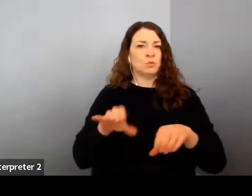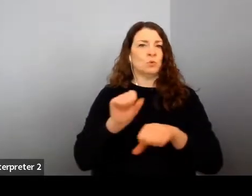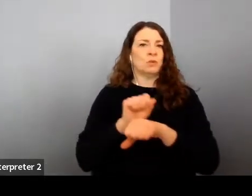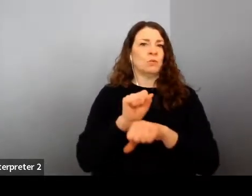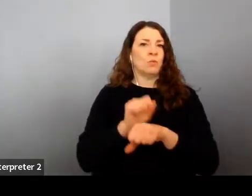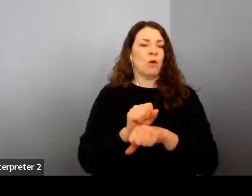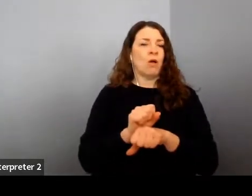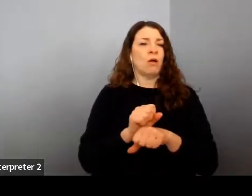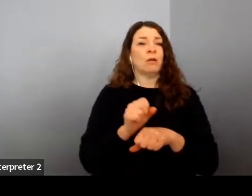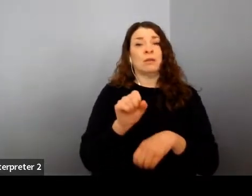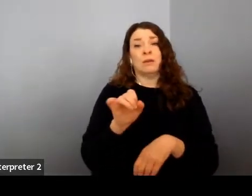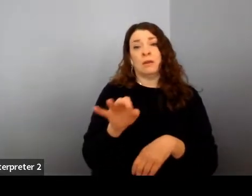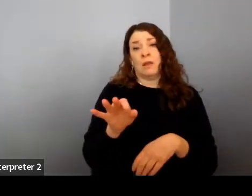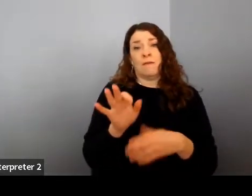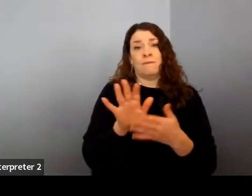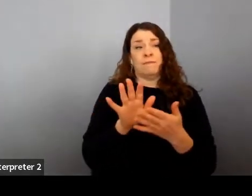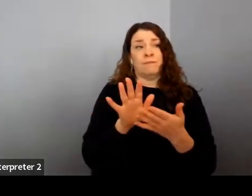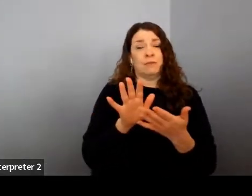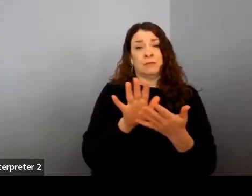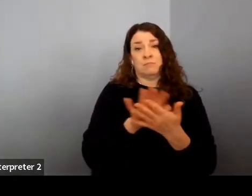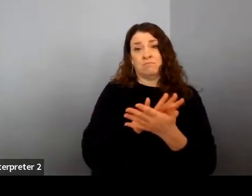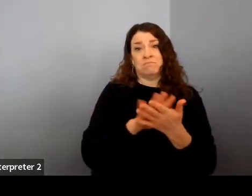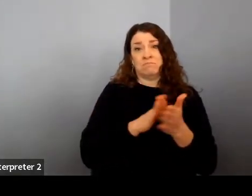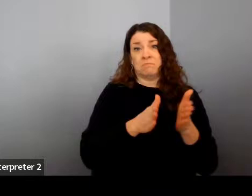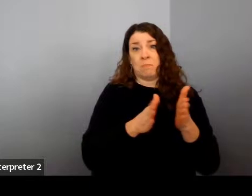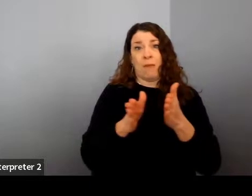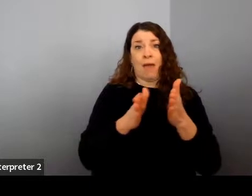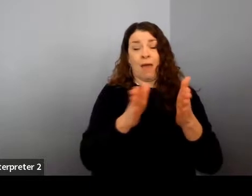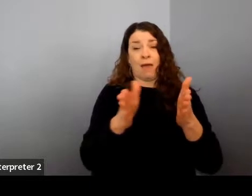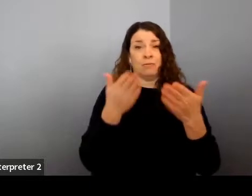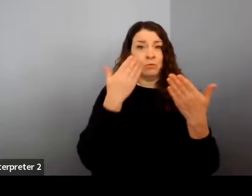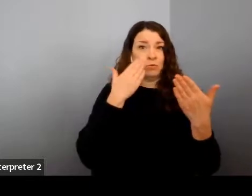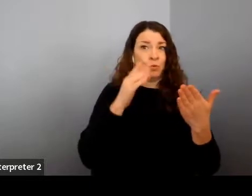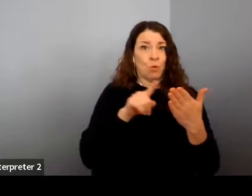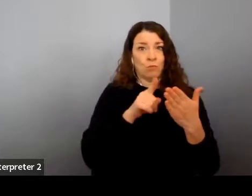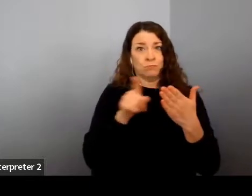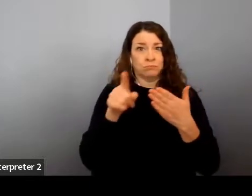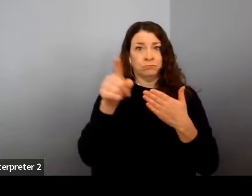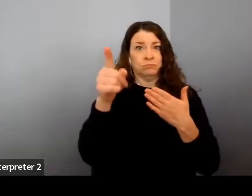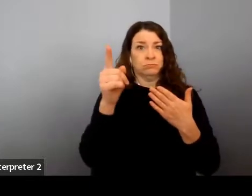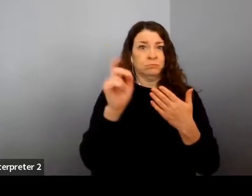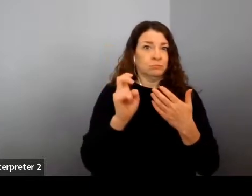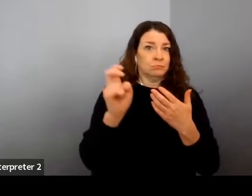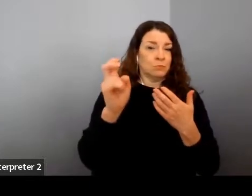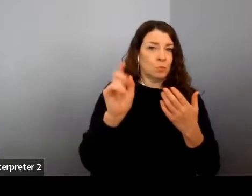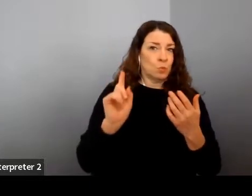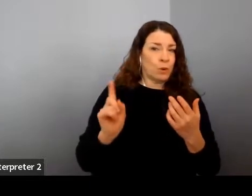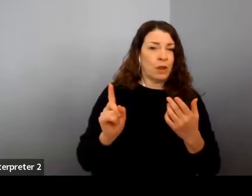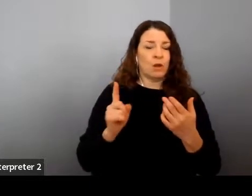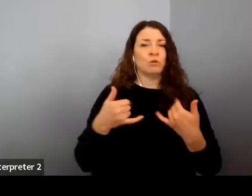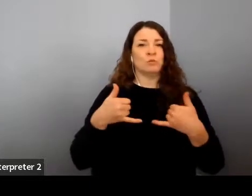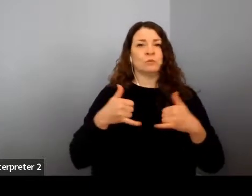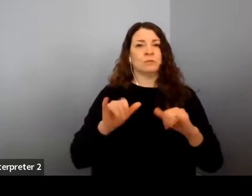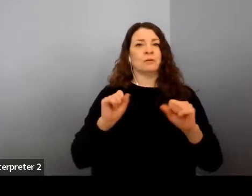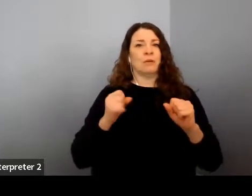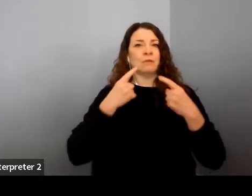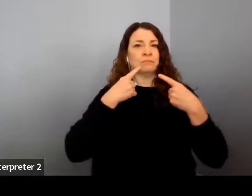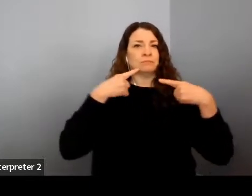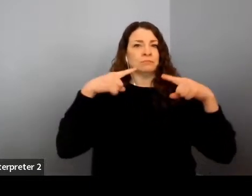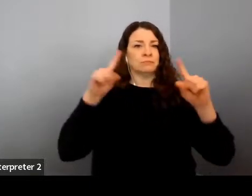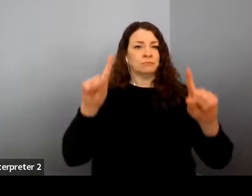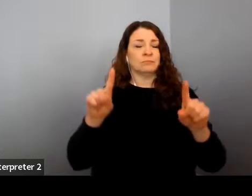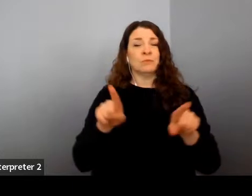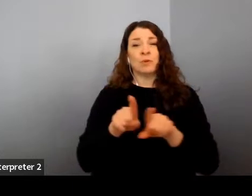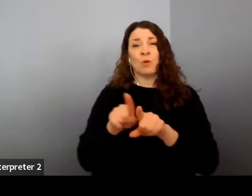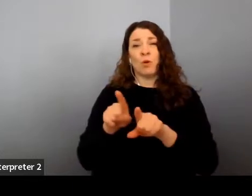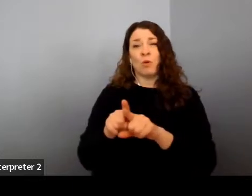bit ambiguous, you know, my path was extremely winding. The other thing that I did early on was decide I wasn't